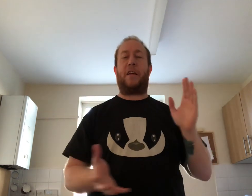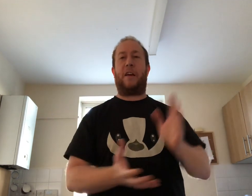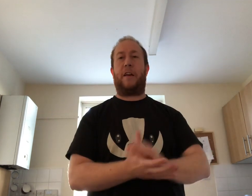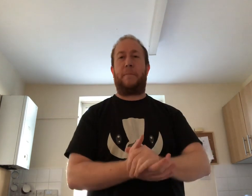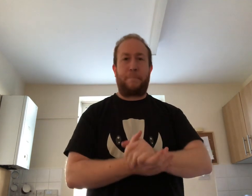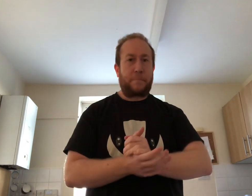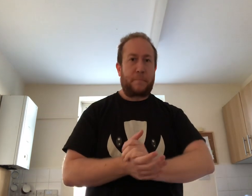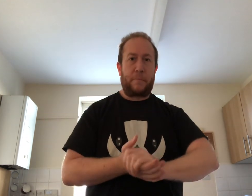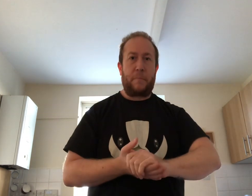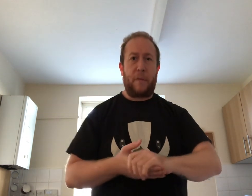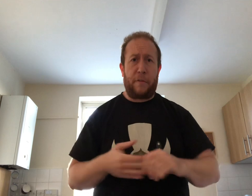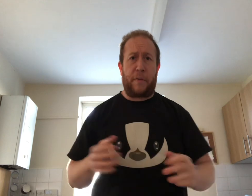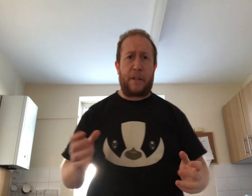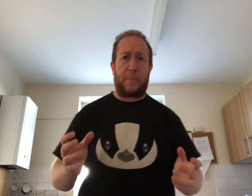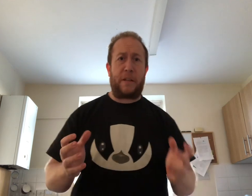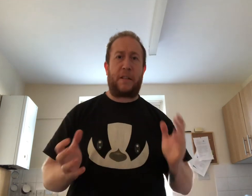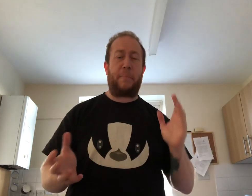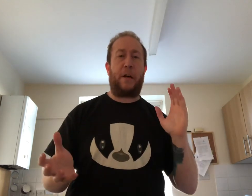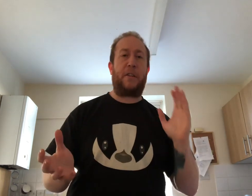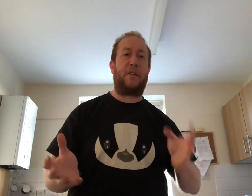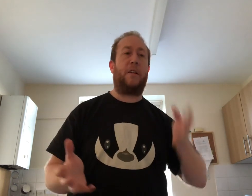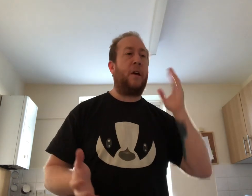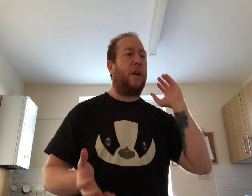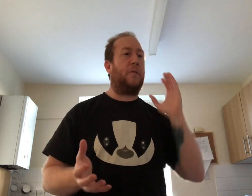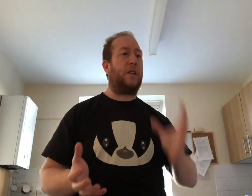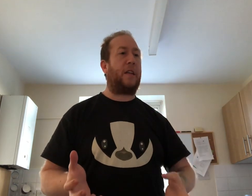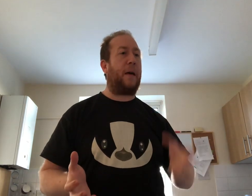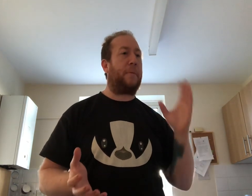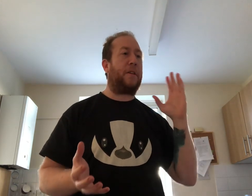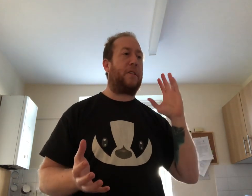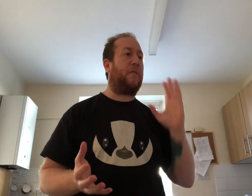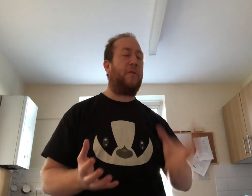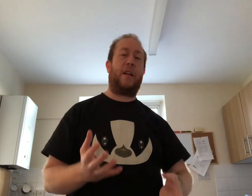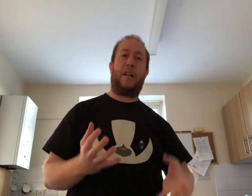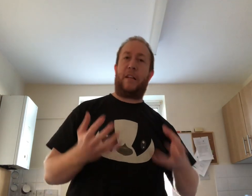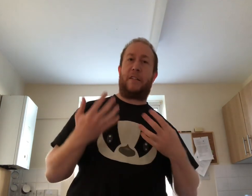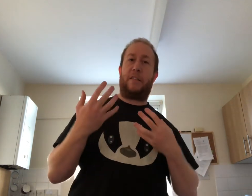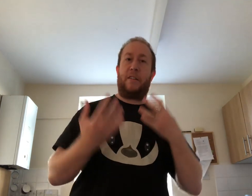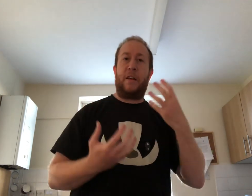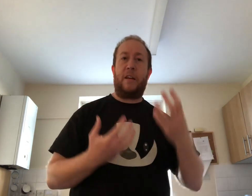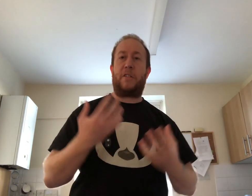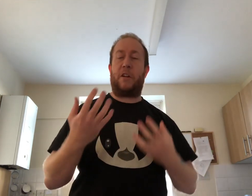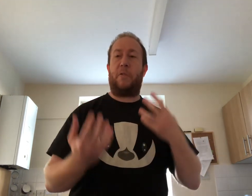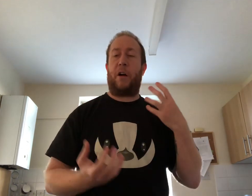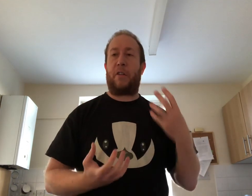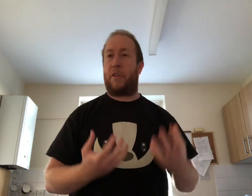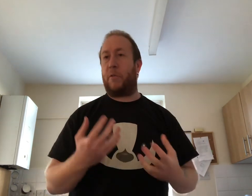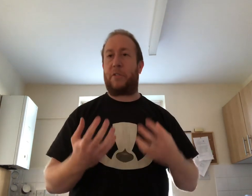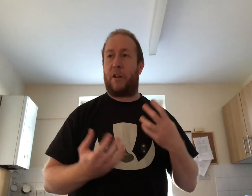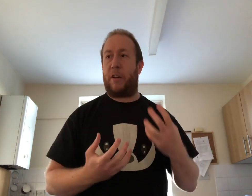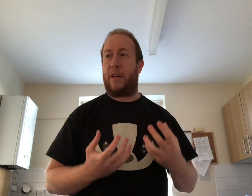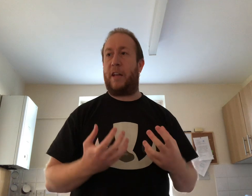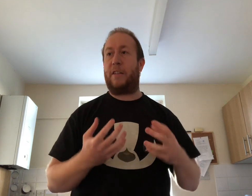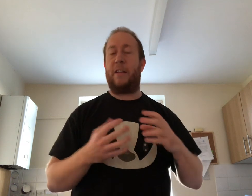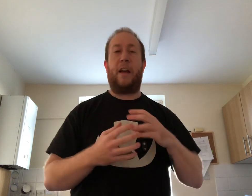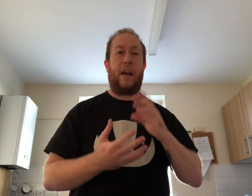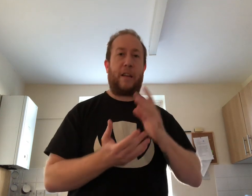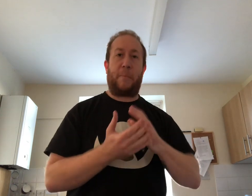the face painting person who did that because they really listened to our thoughts and ideas and they